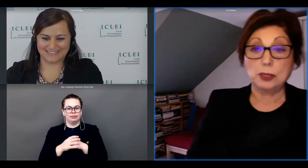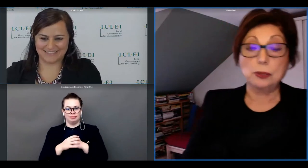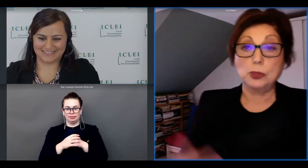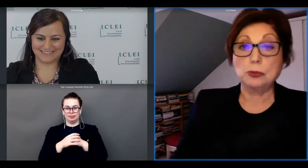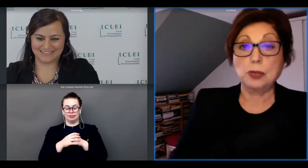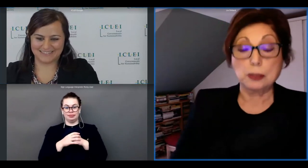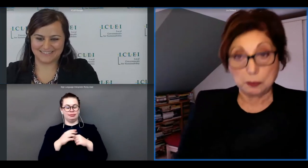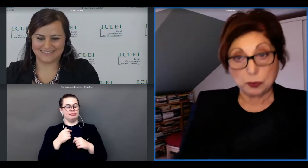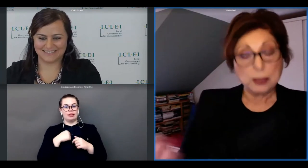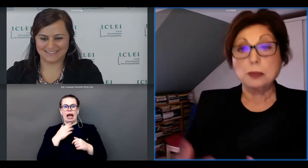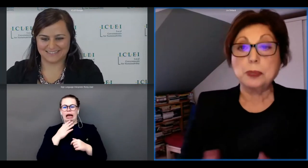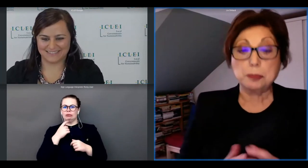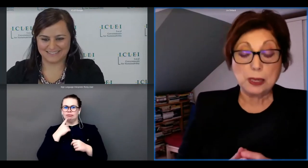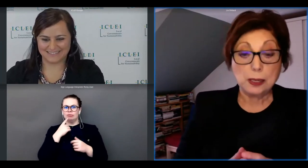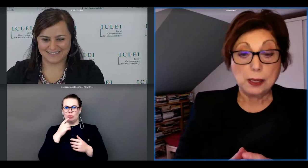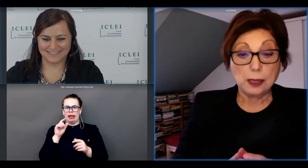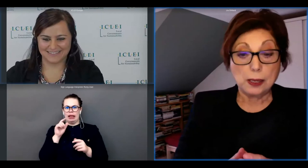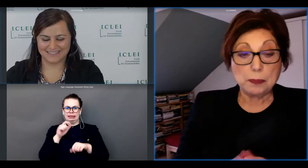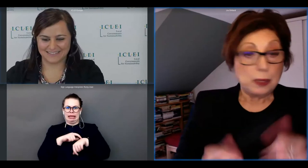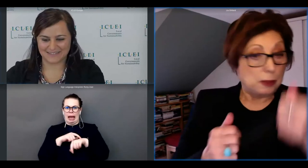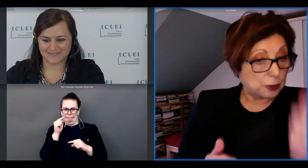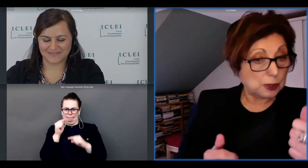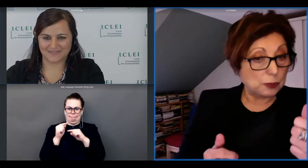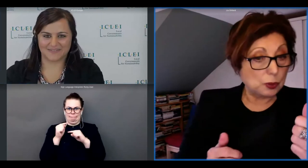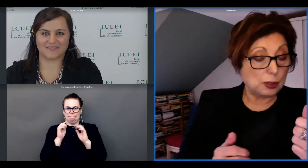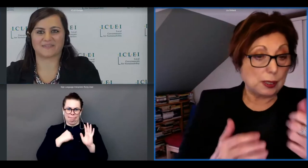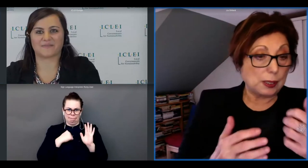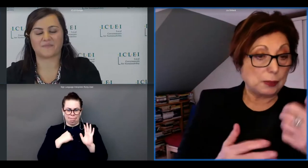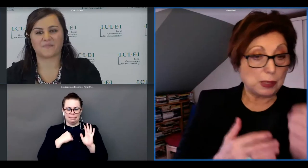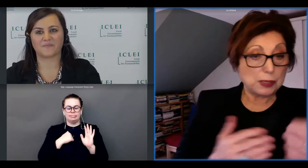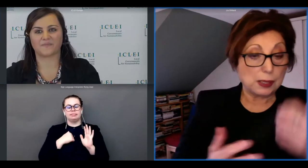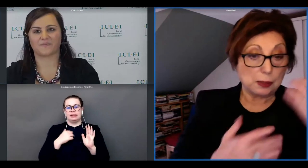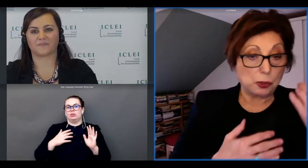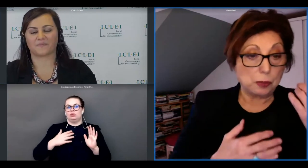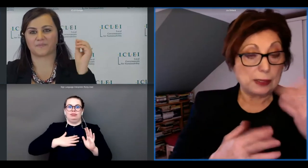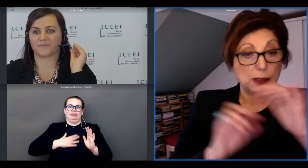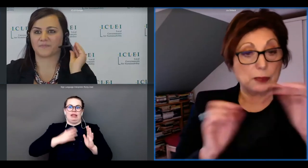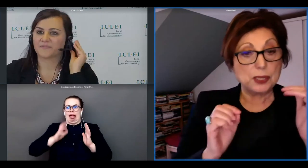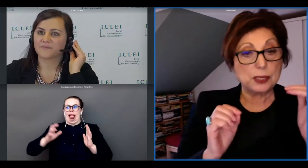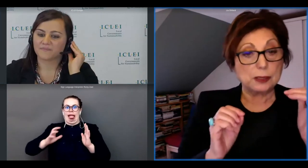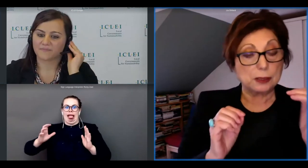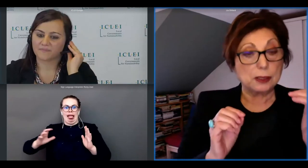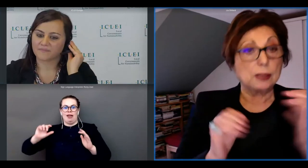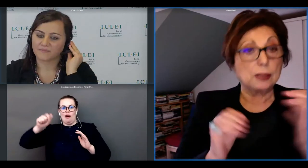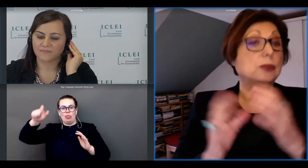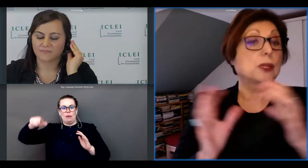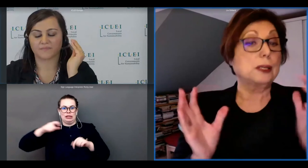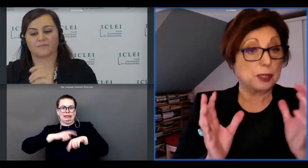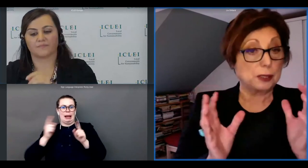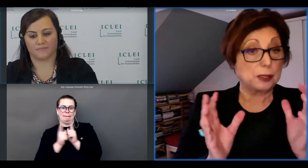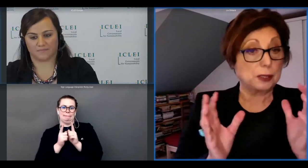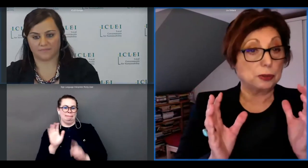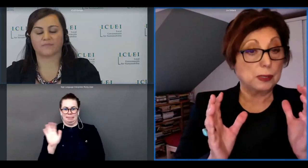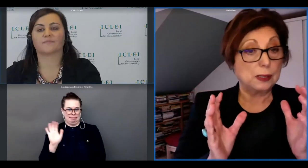so i don't want to take them from other people um first of all uh once again go back and revisit the kind of creative